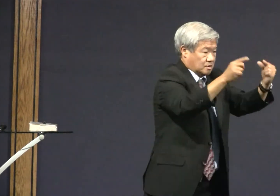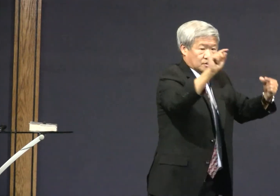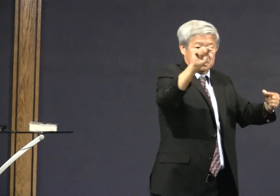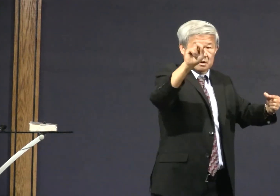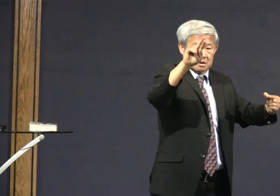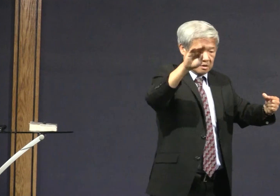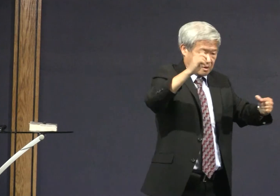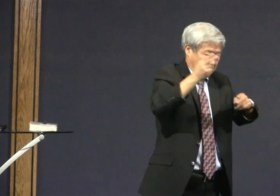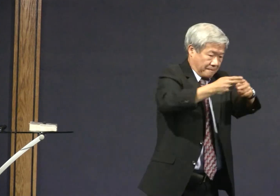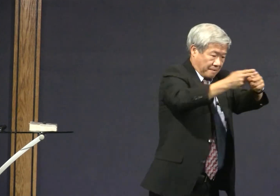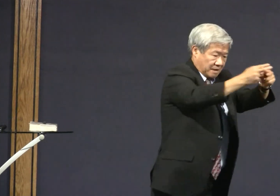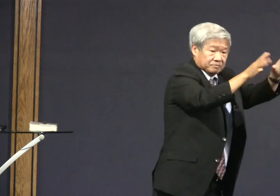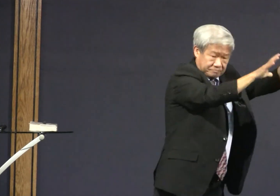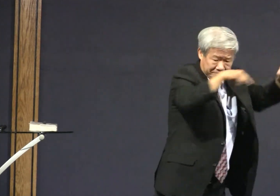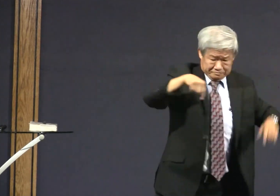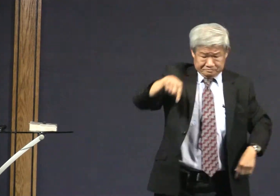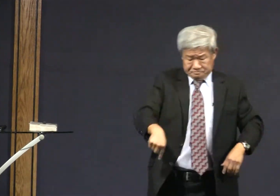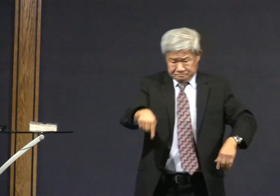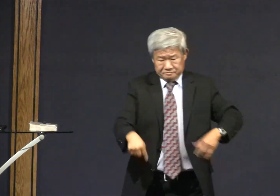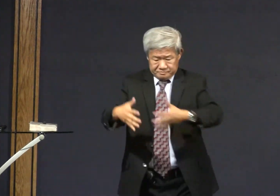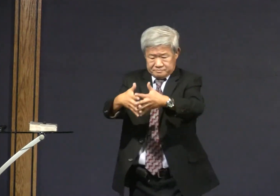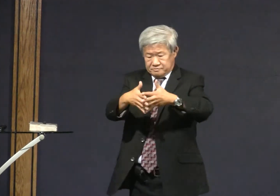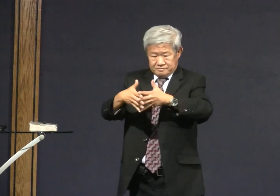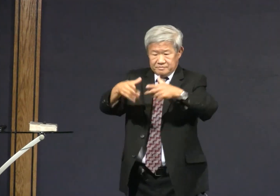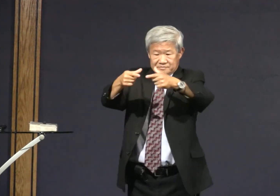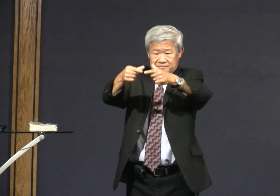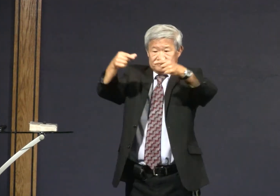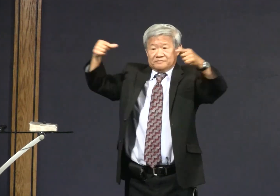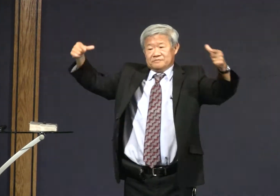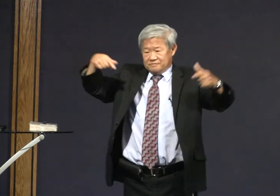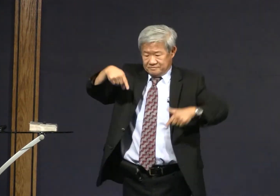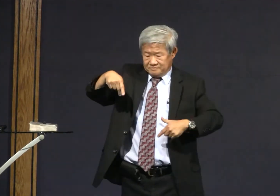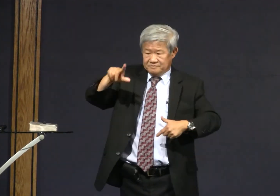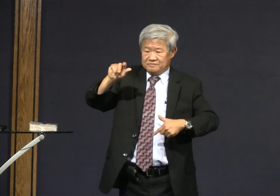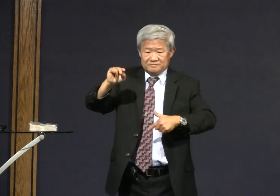were some tribes in America